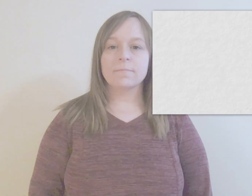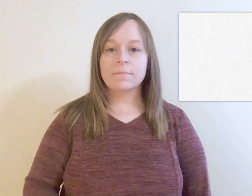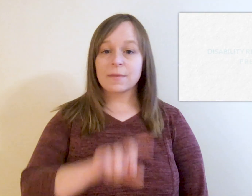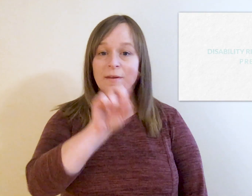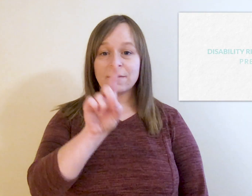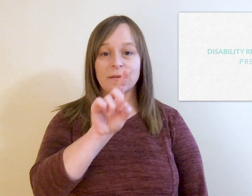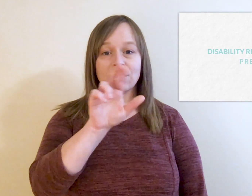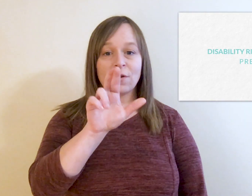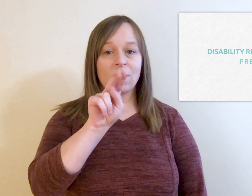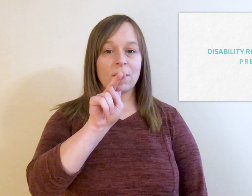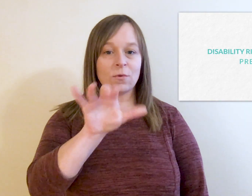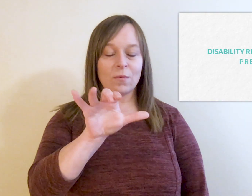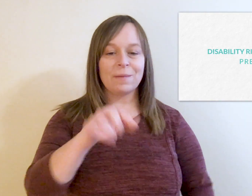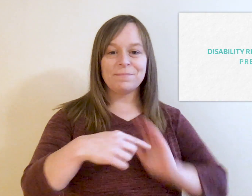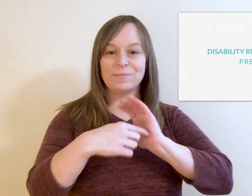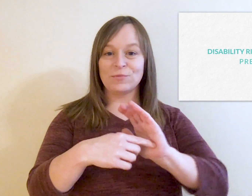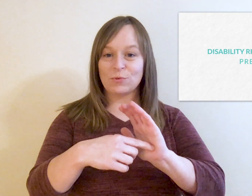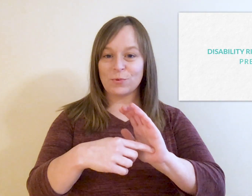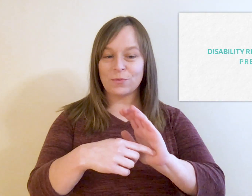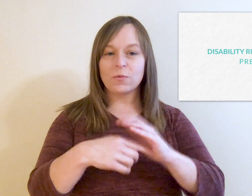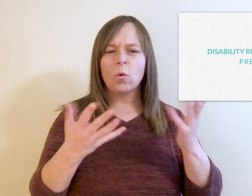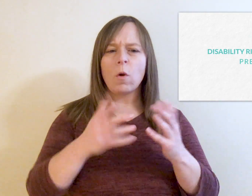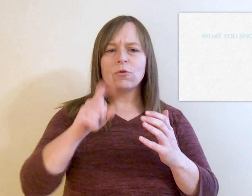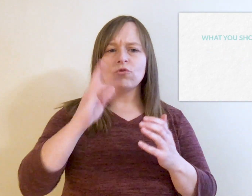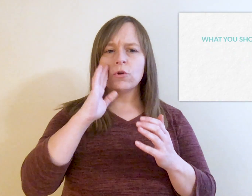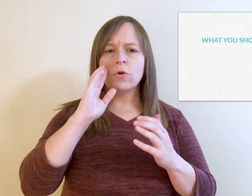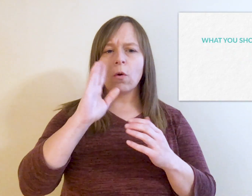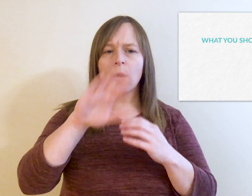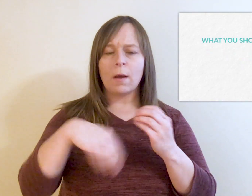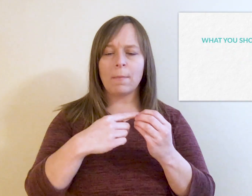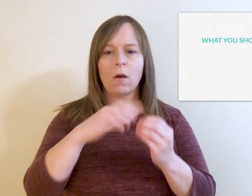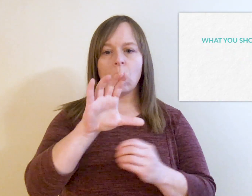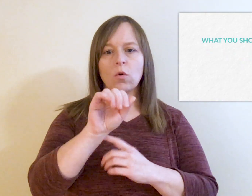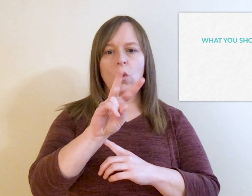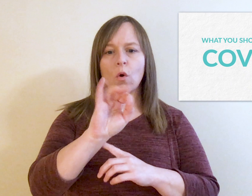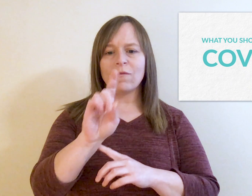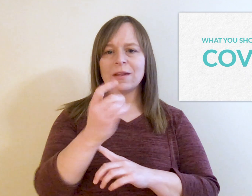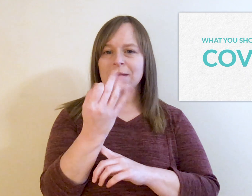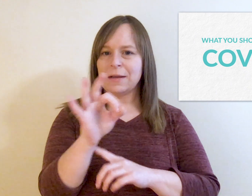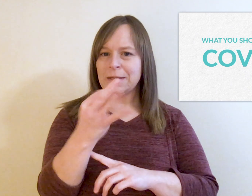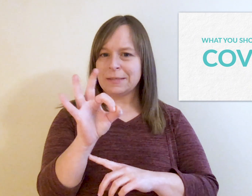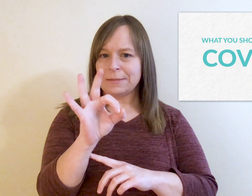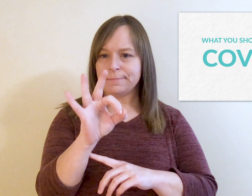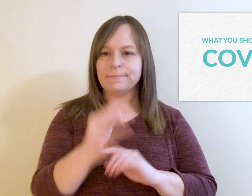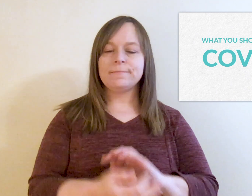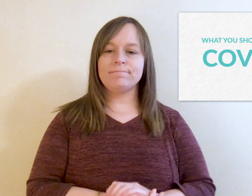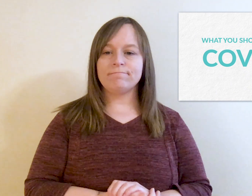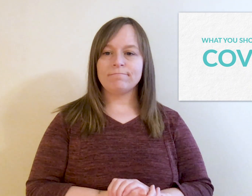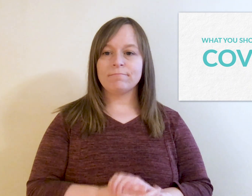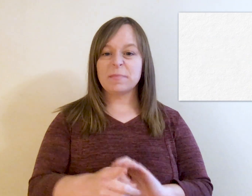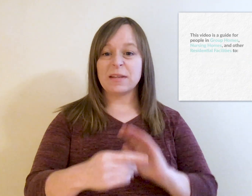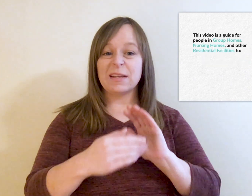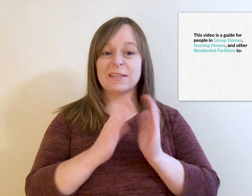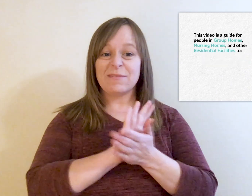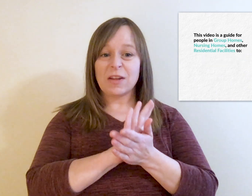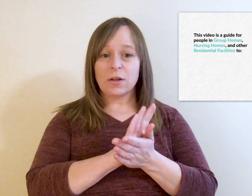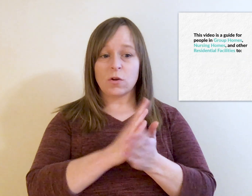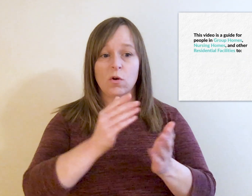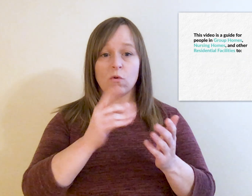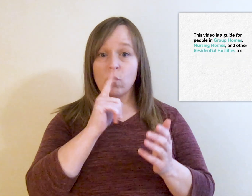Disability Rights New York presents What You Should Know About COVID-19. This video is